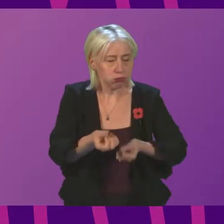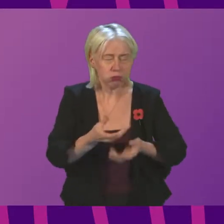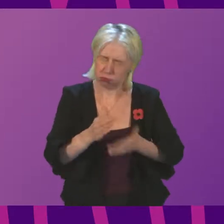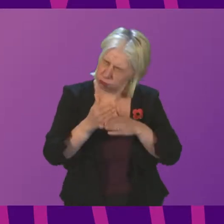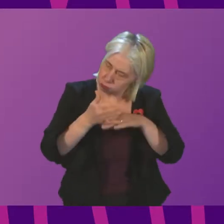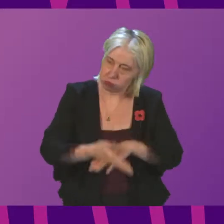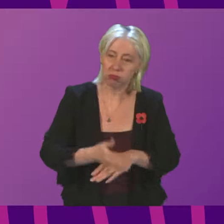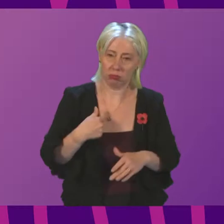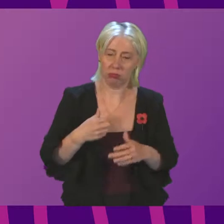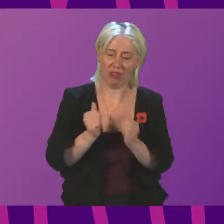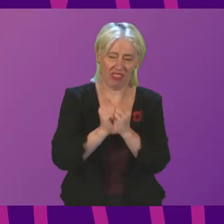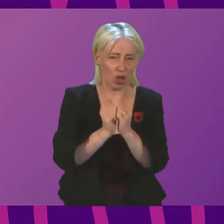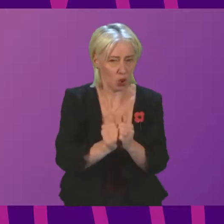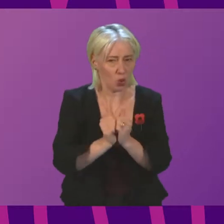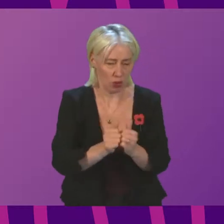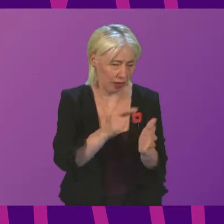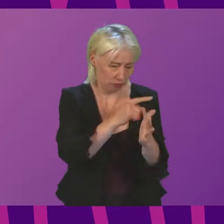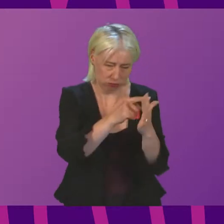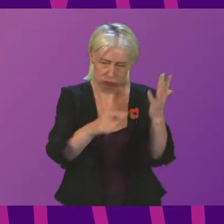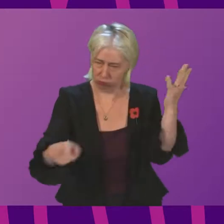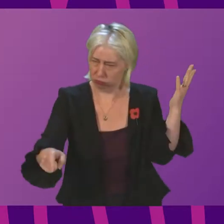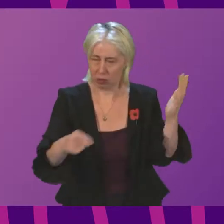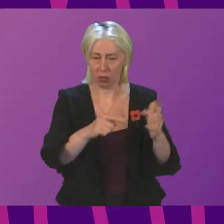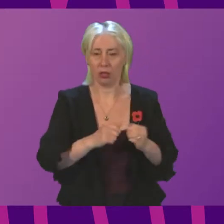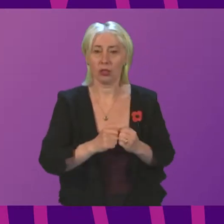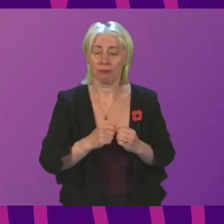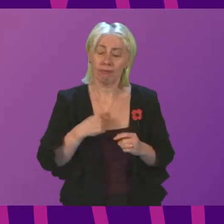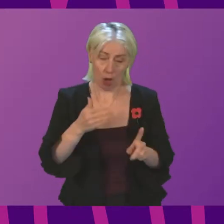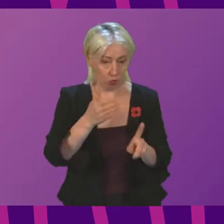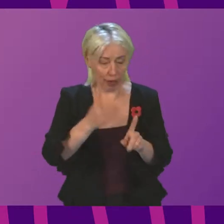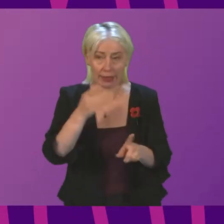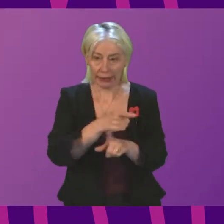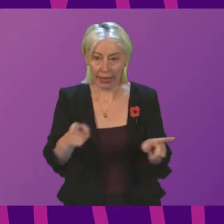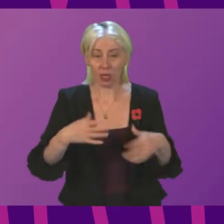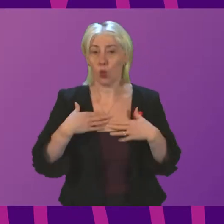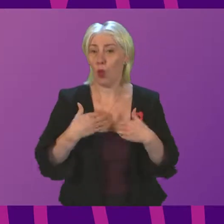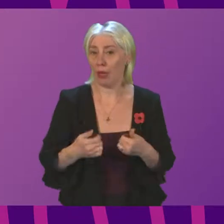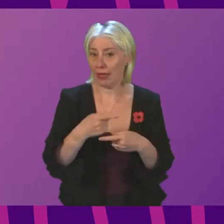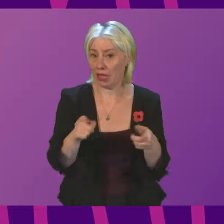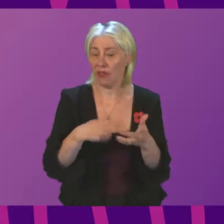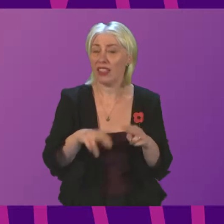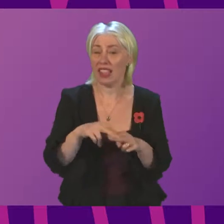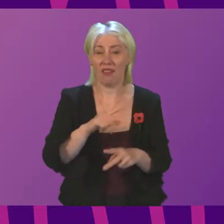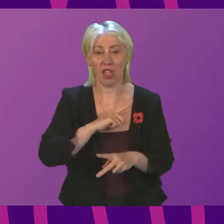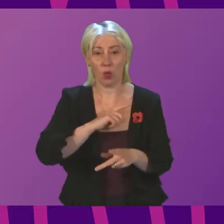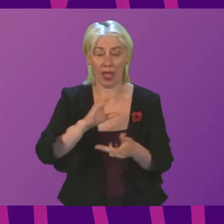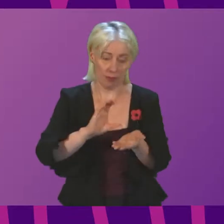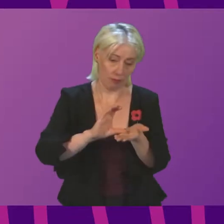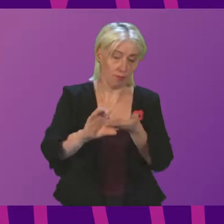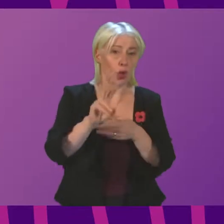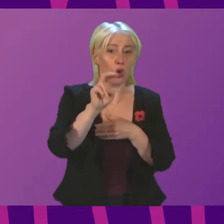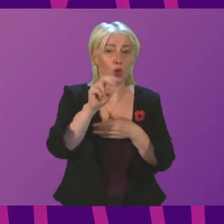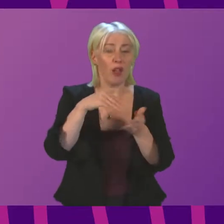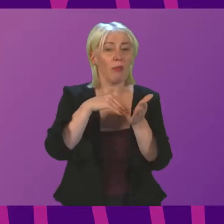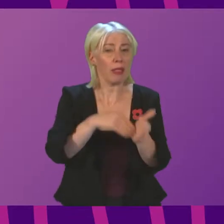its component parts. We recognise the pressure on the wellbeing of members of staff. That's why we put in place the £12